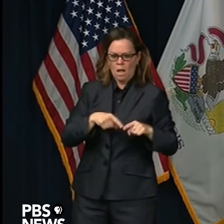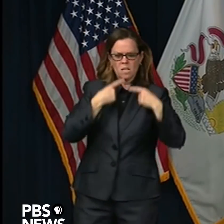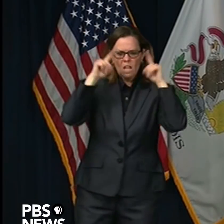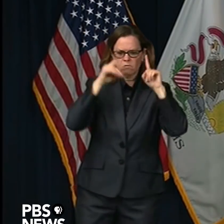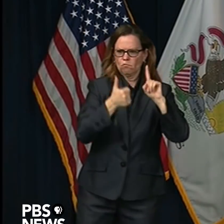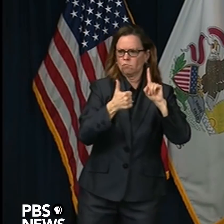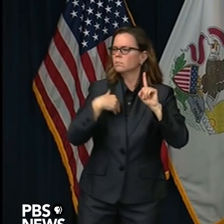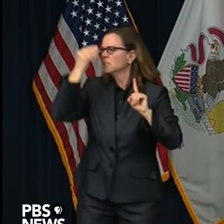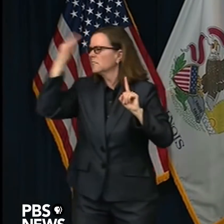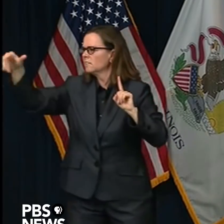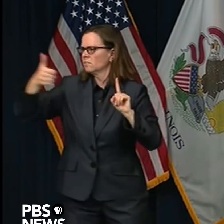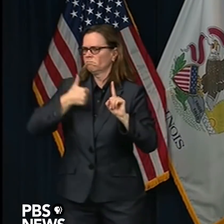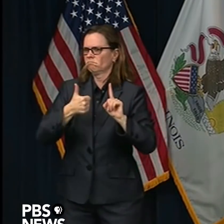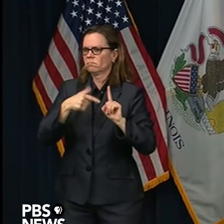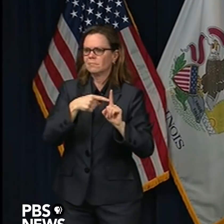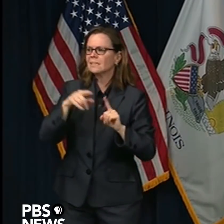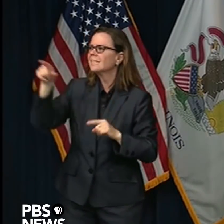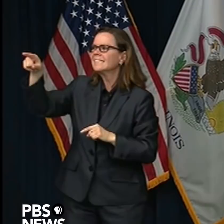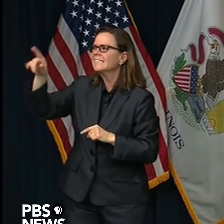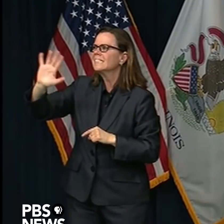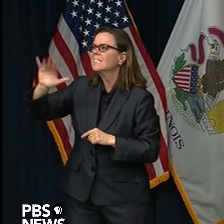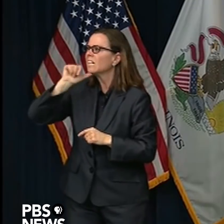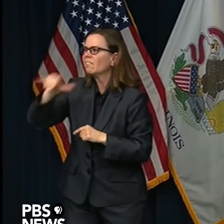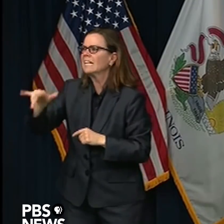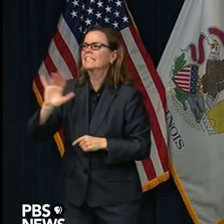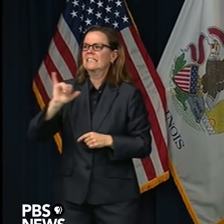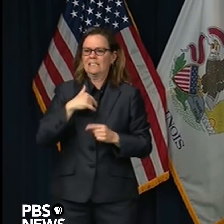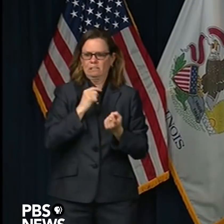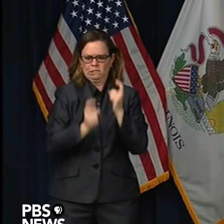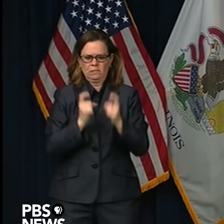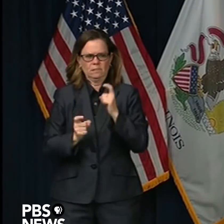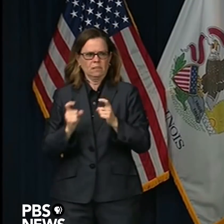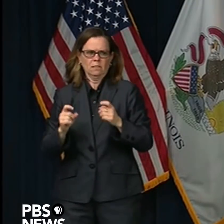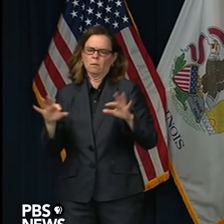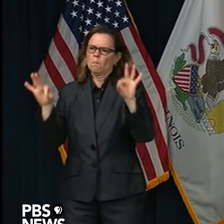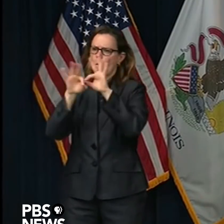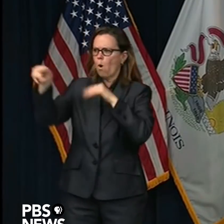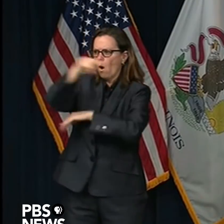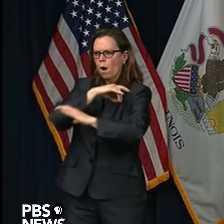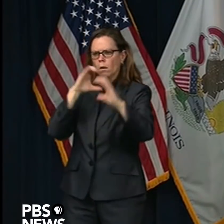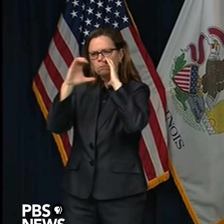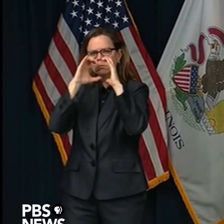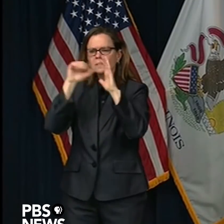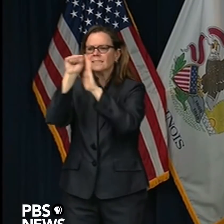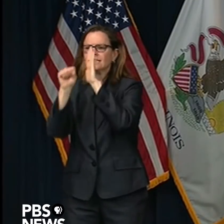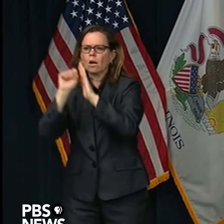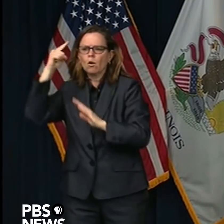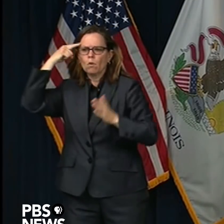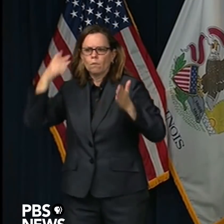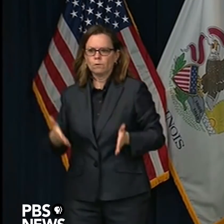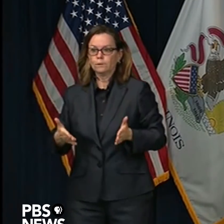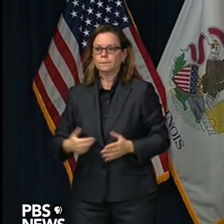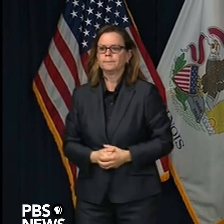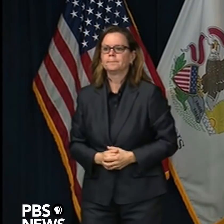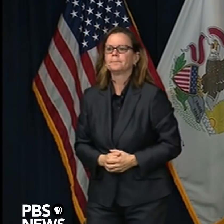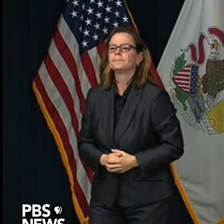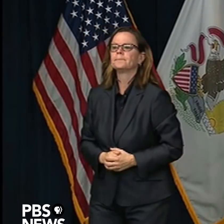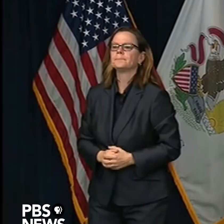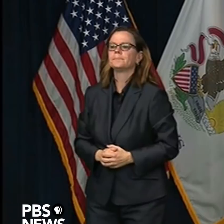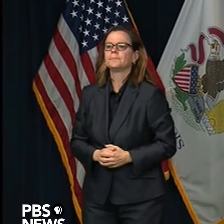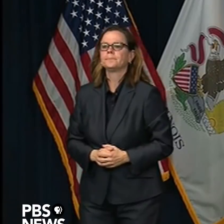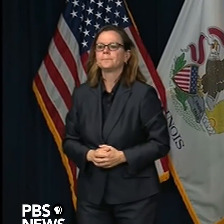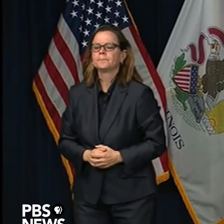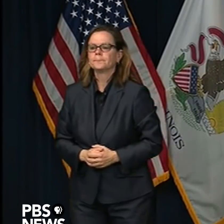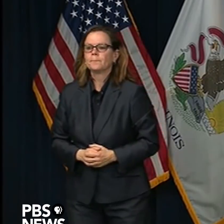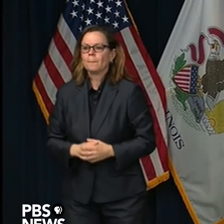to the success that we so far have had, any success that we've had so far. And I'm trying to learn lessons as we